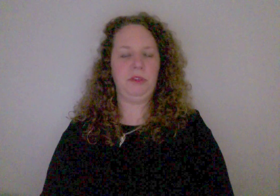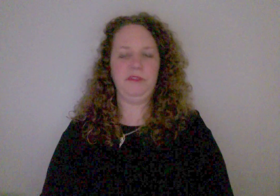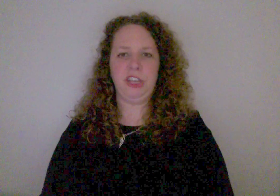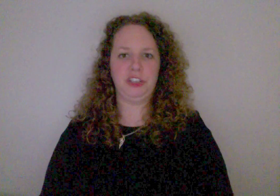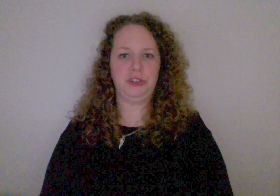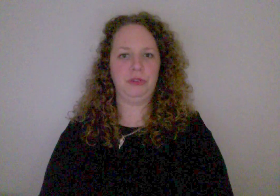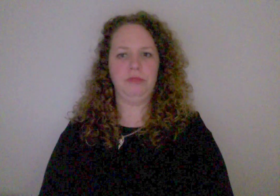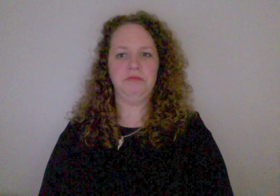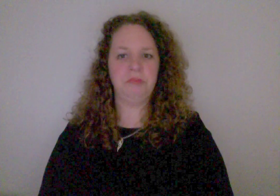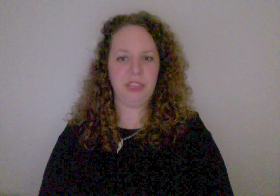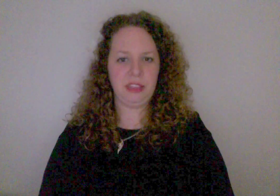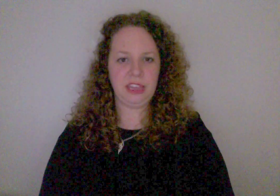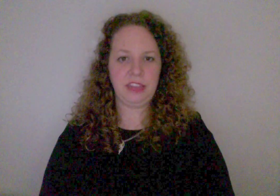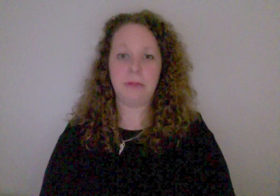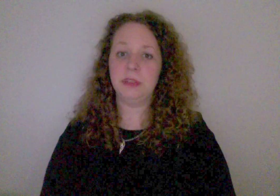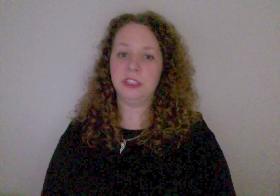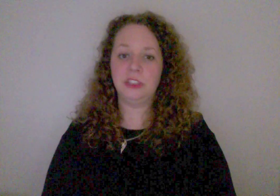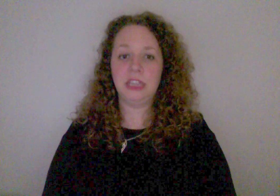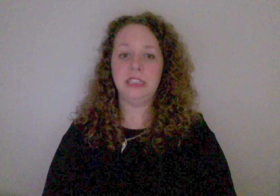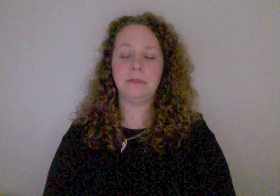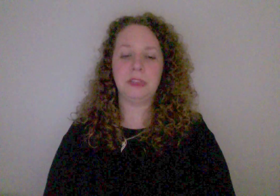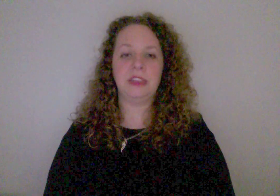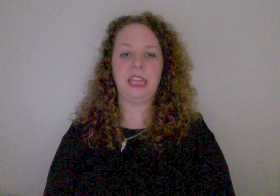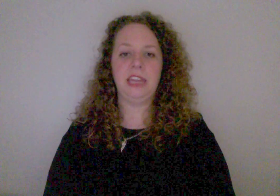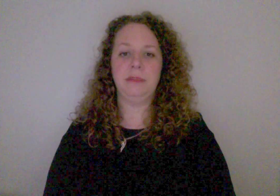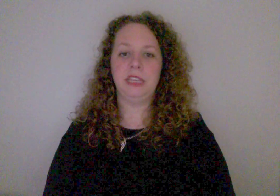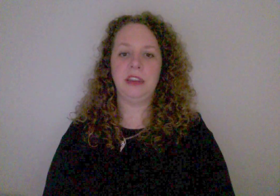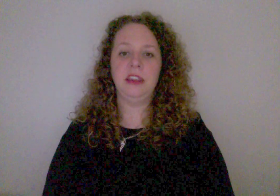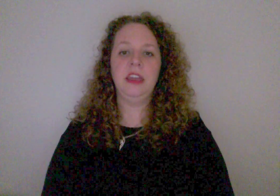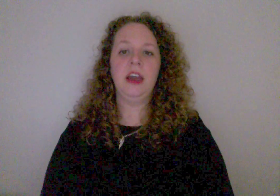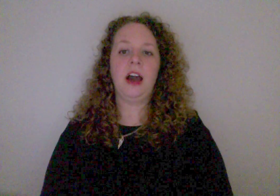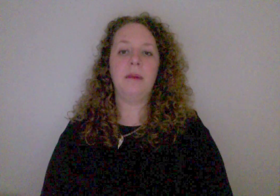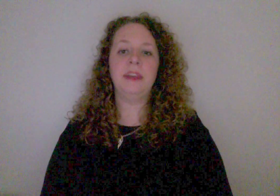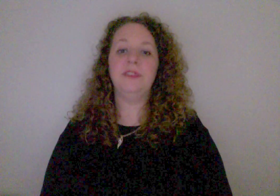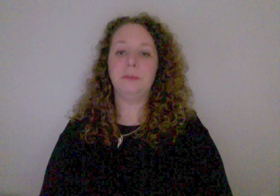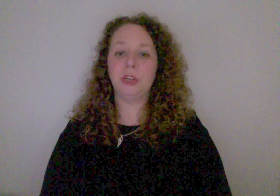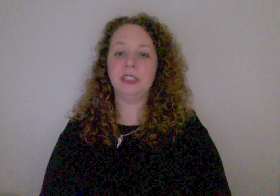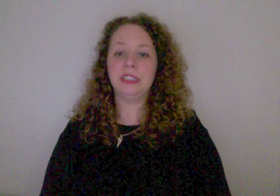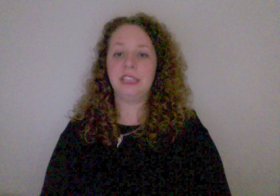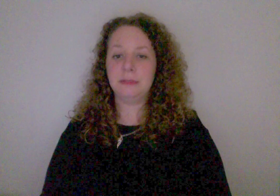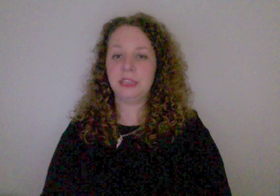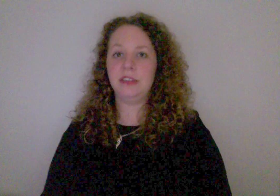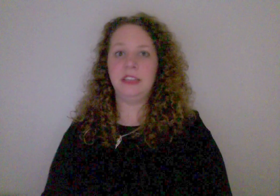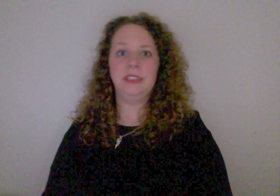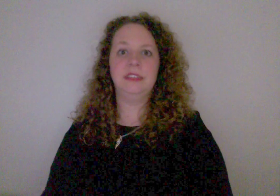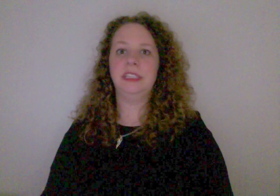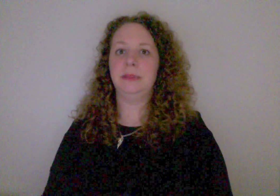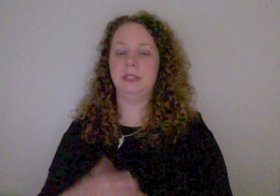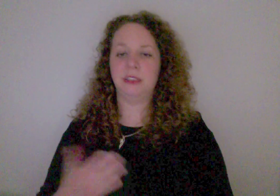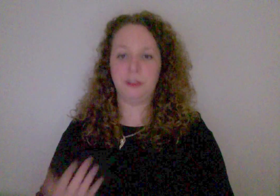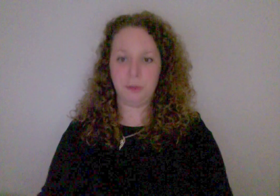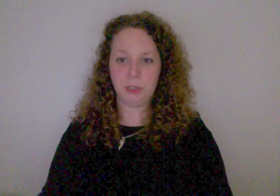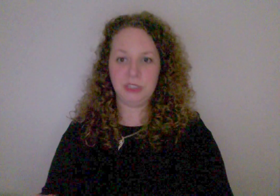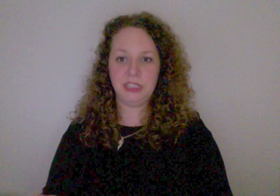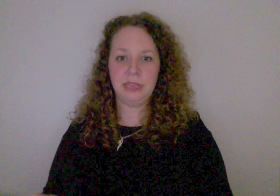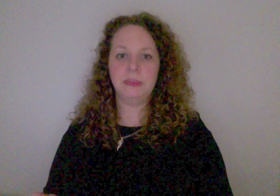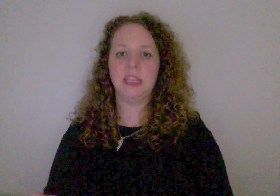professional thing like that. But this is something that can be done. If the person's name sign is the same as another person's name sign,